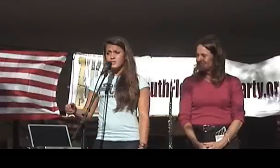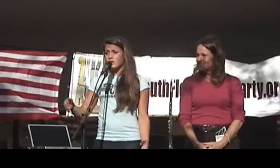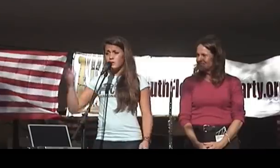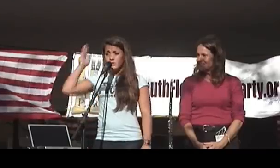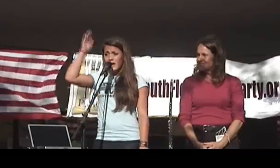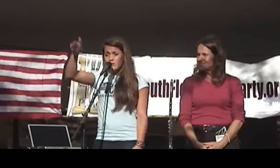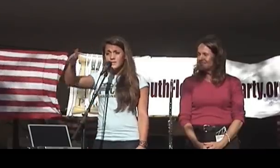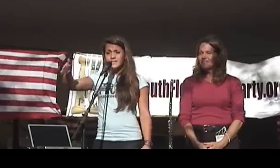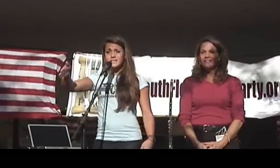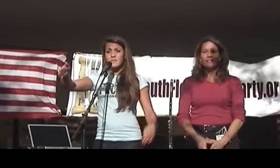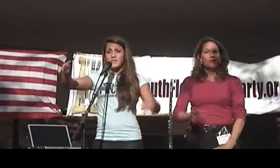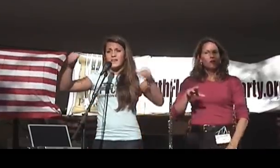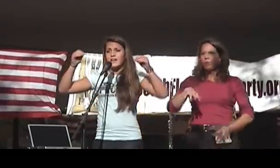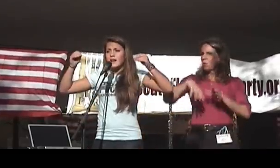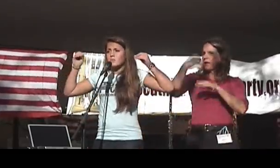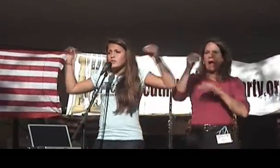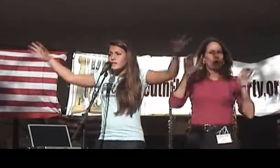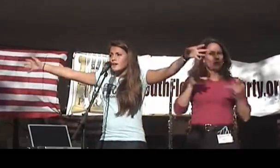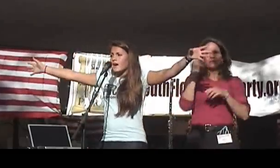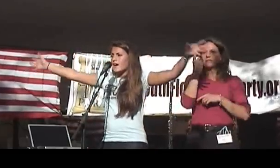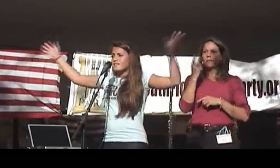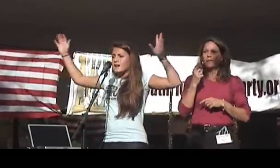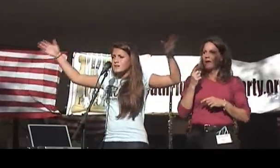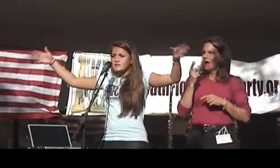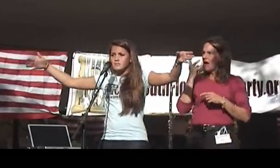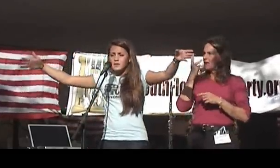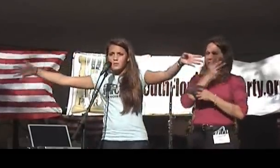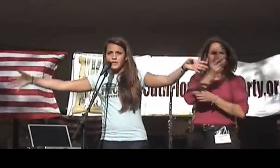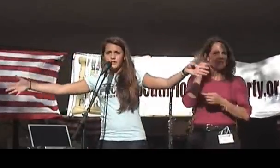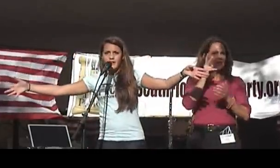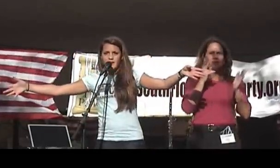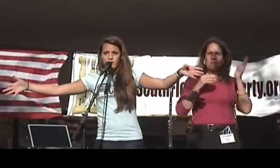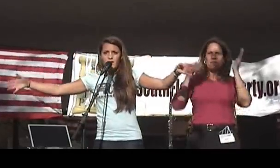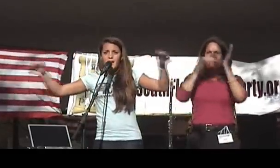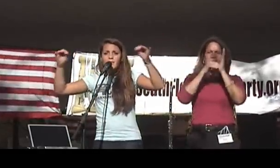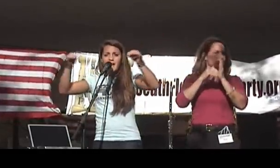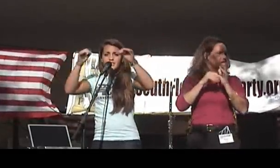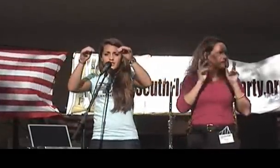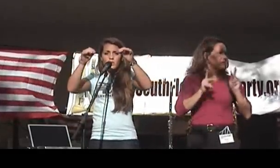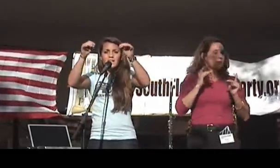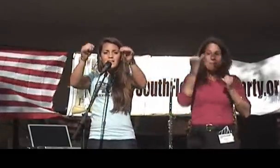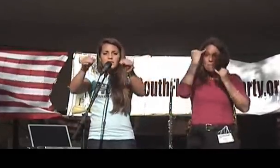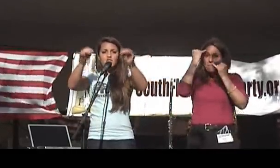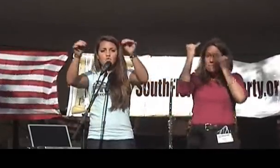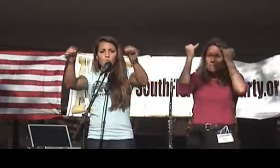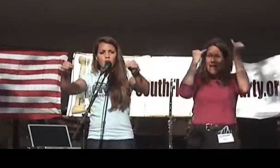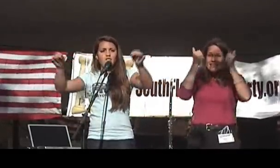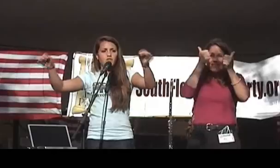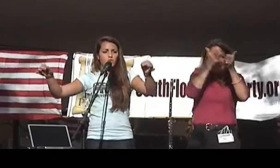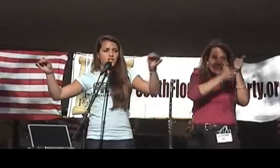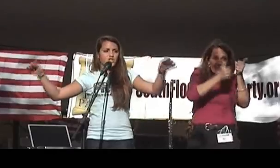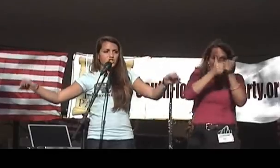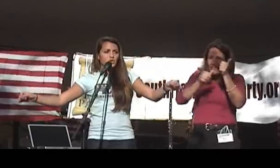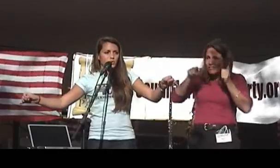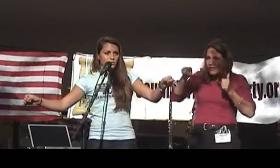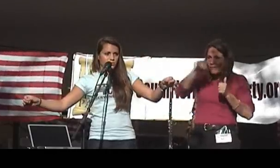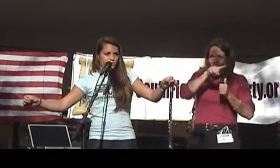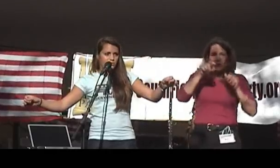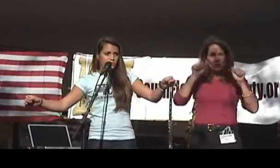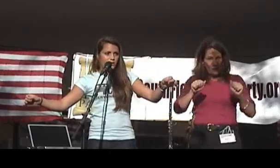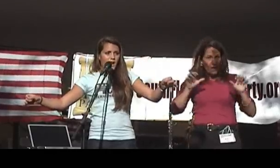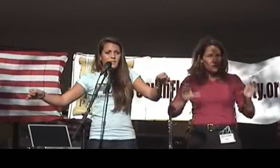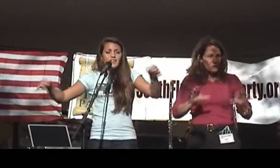And so we went out and we did something. And I'm looking at thousands of people here right now. Imagine what each one of you can do.